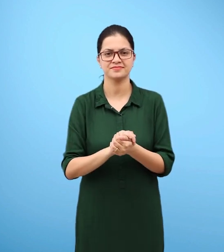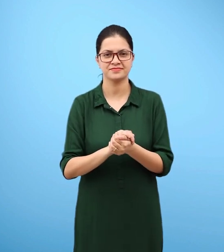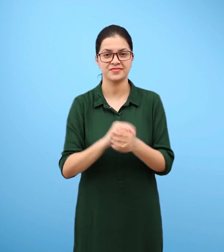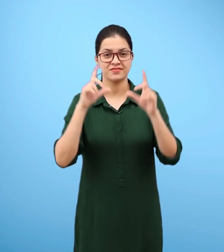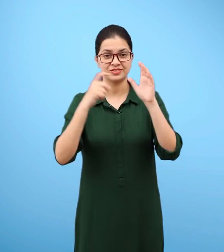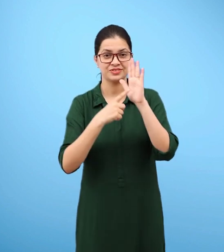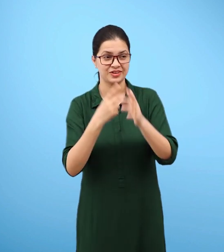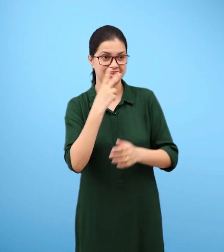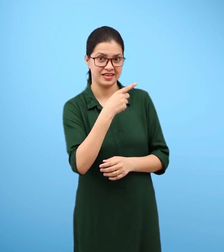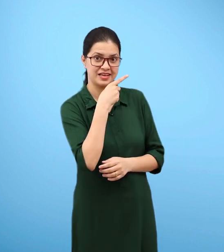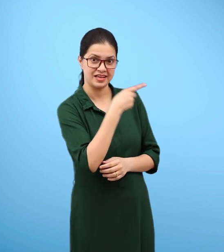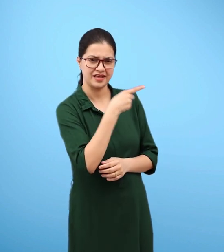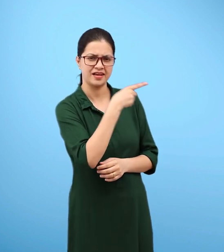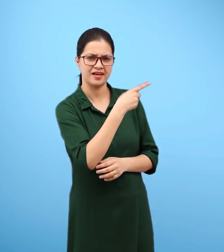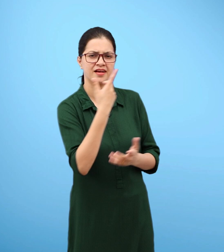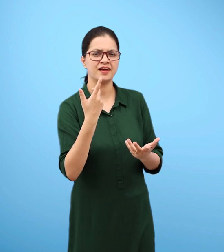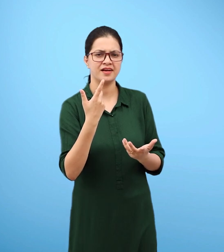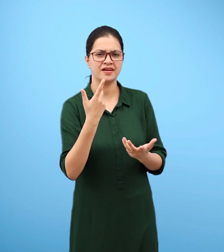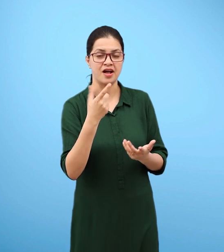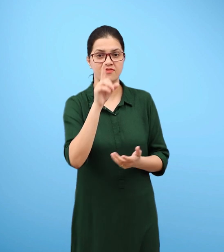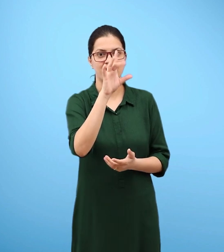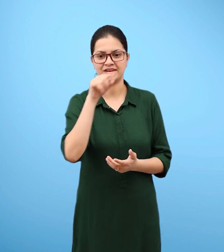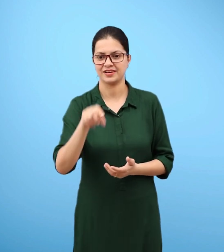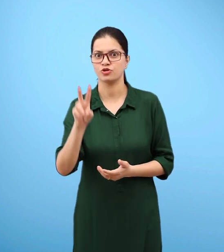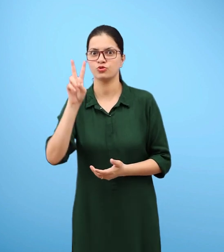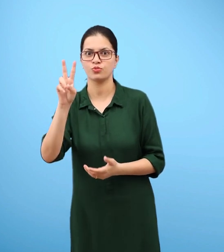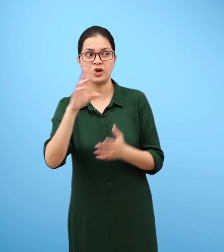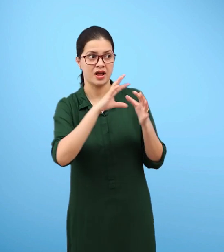following the instructions shown in figure 15.2